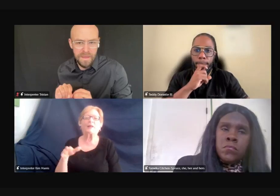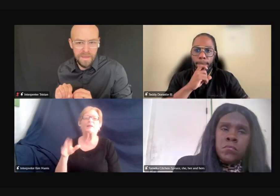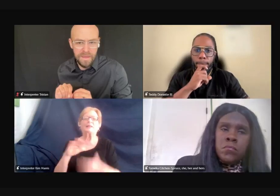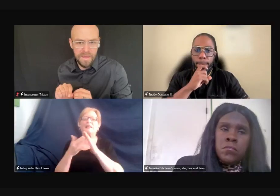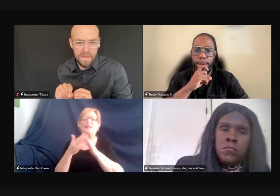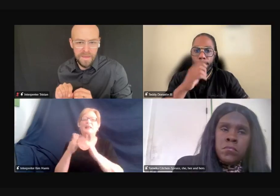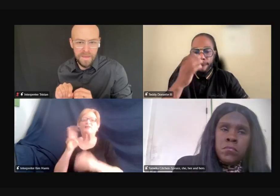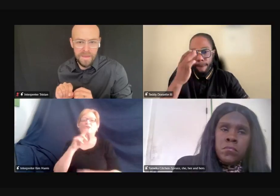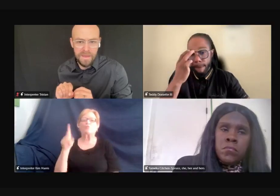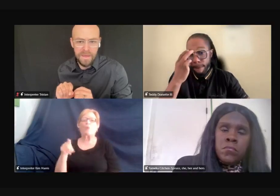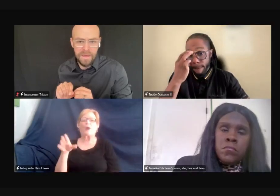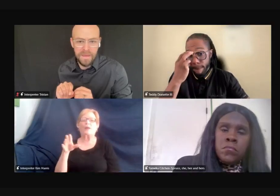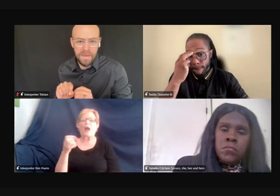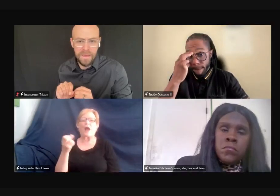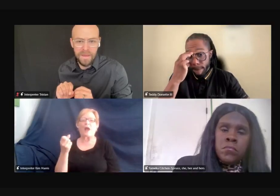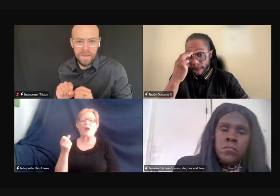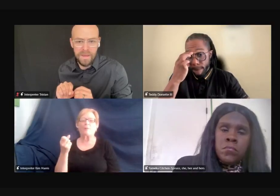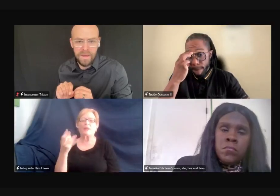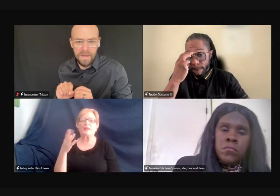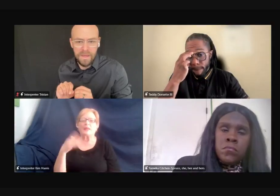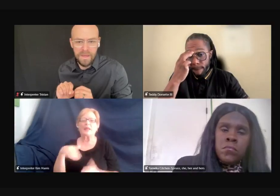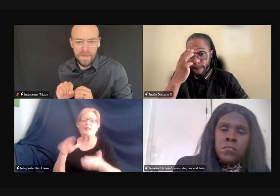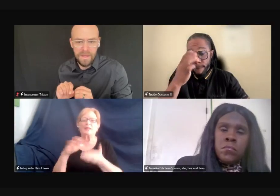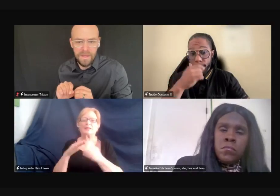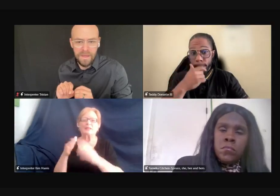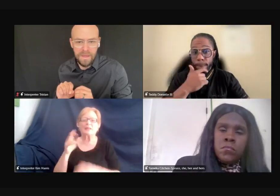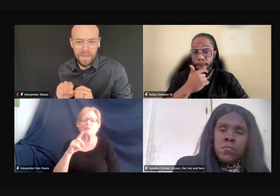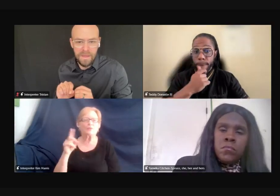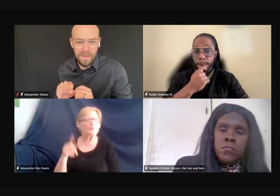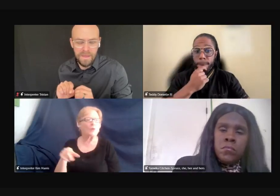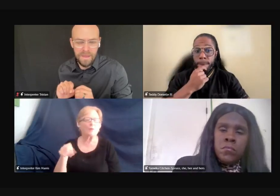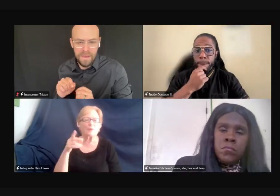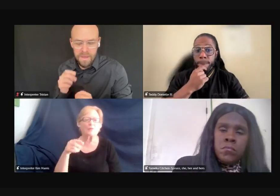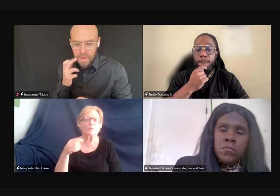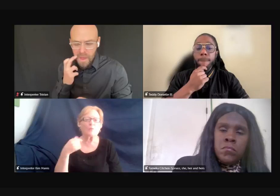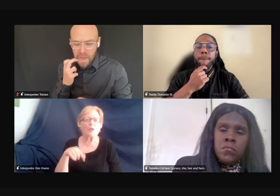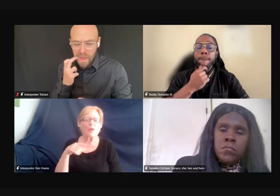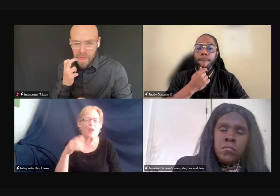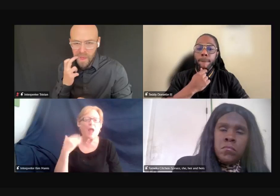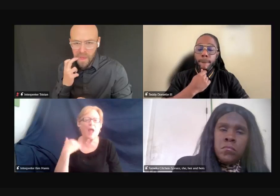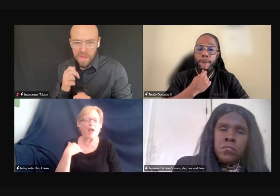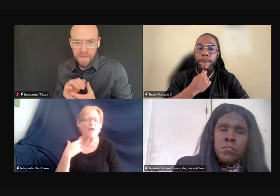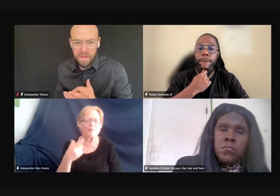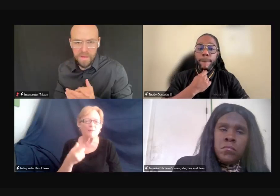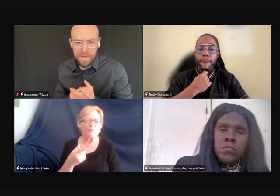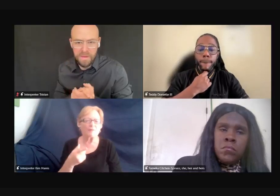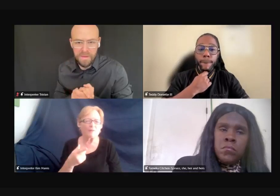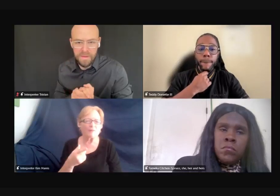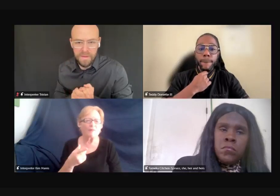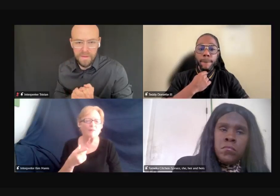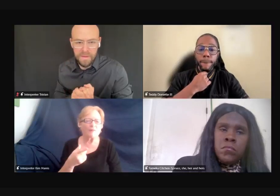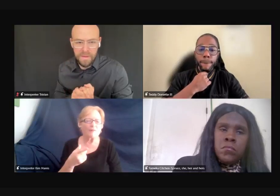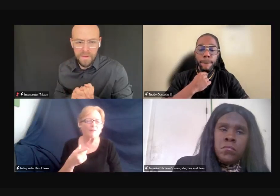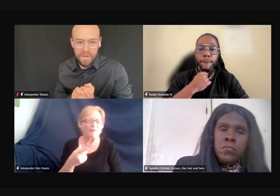because we have very low,